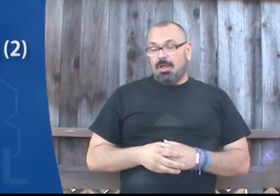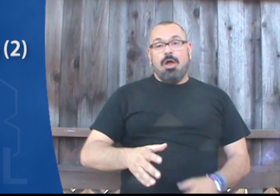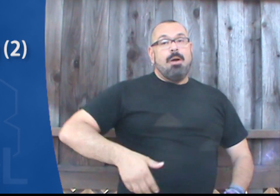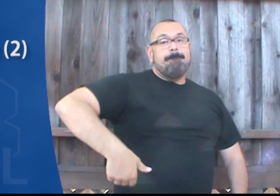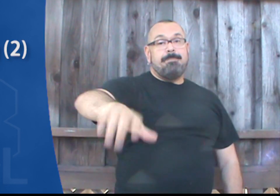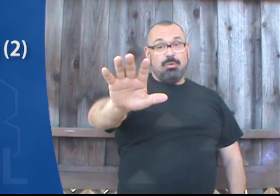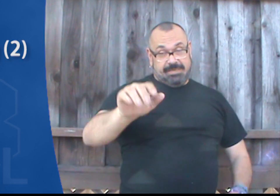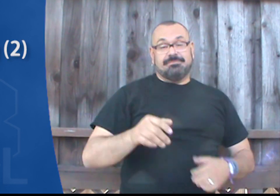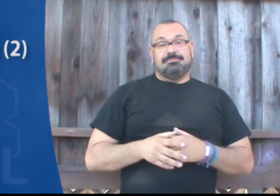Bowling.